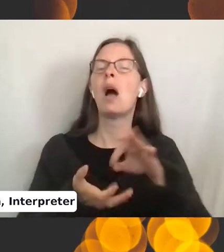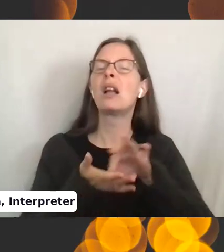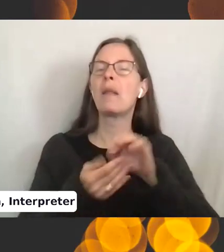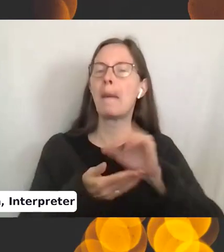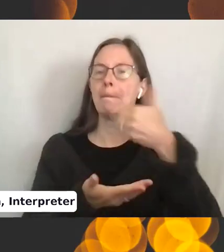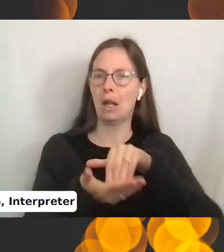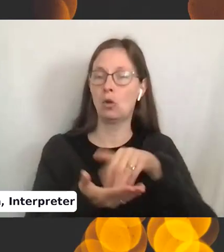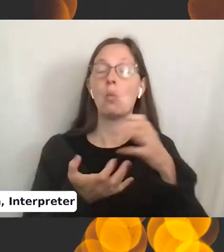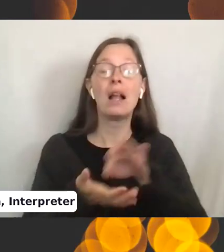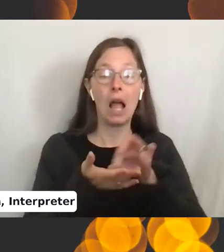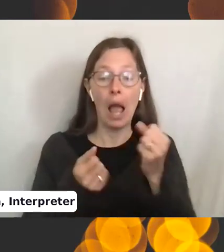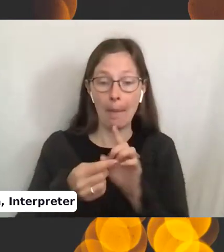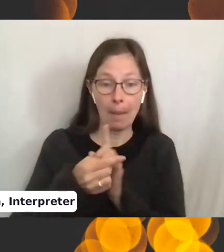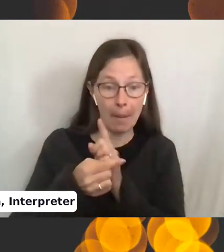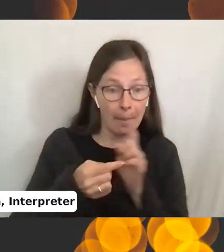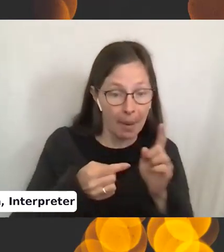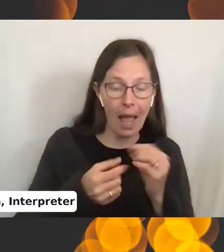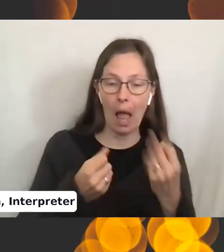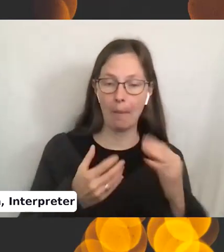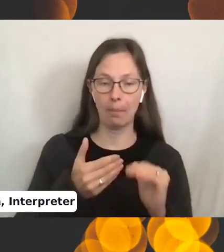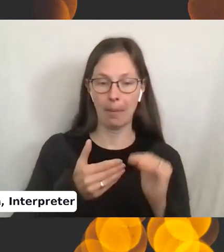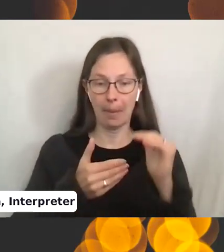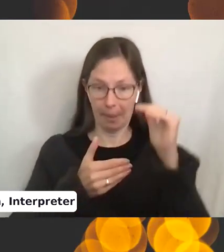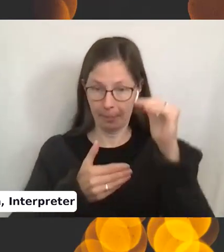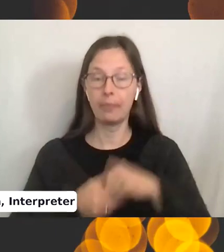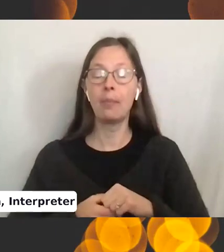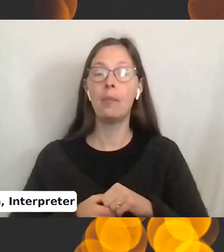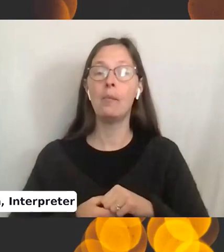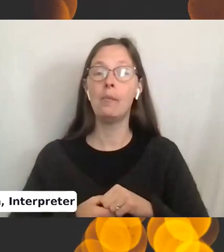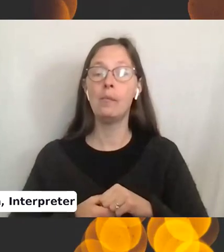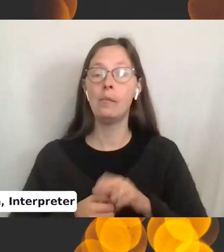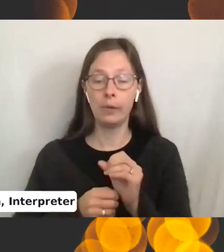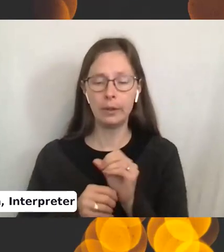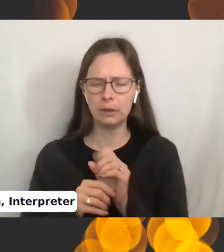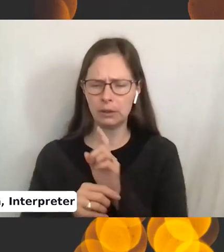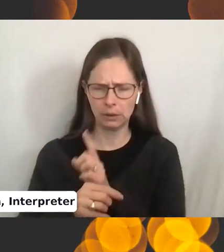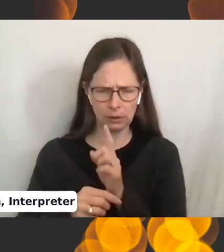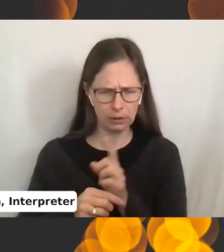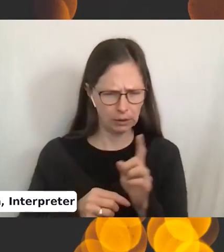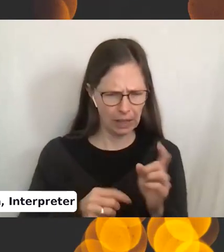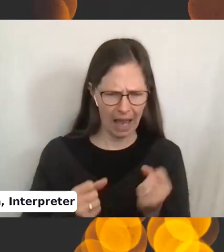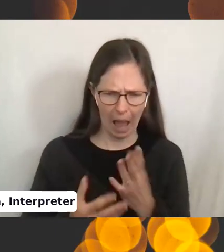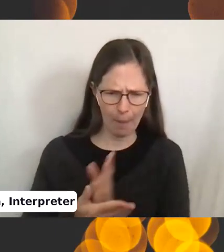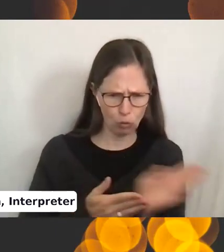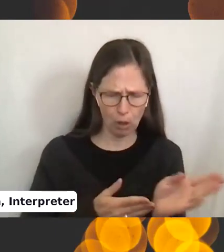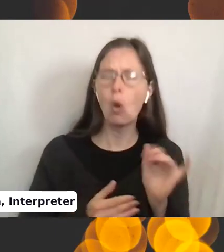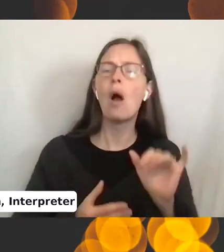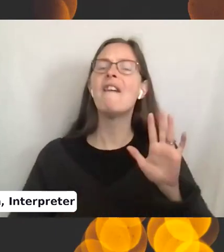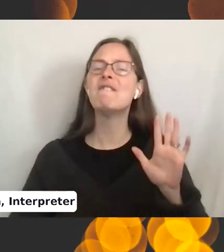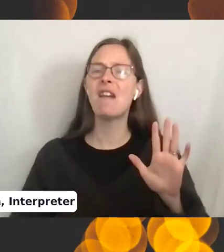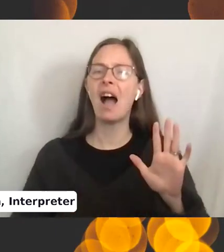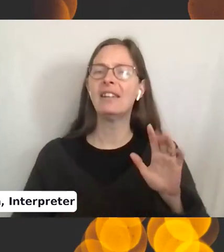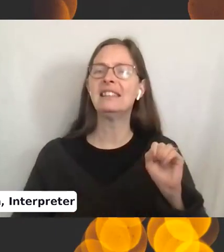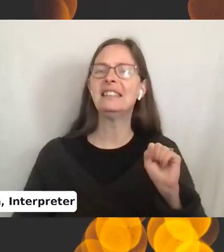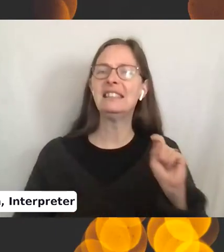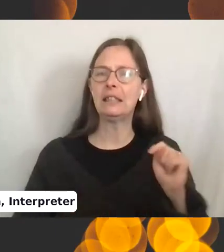how many rows down. So when you're doing the stitches across, you say, oh, it's five stitches per inch. I